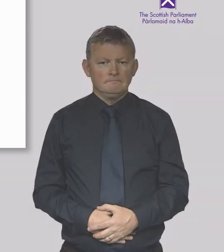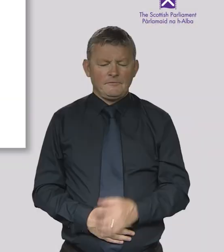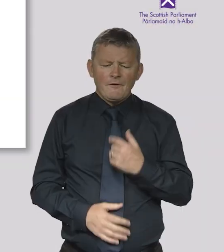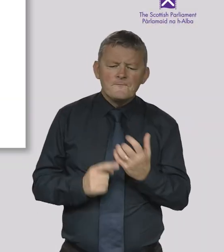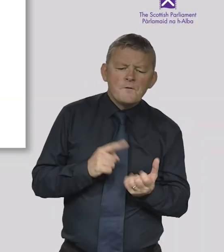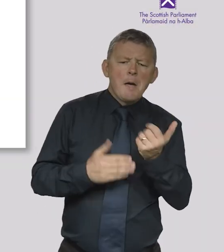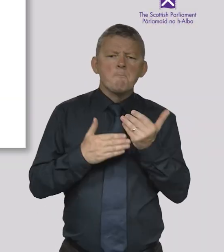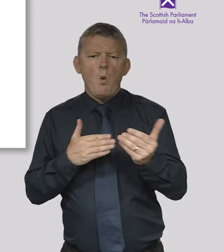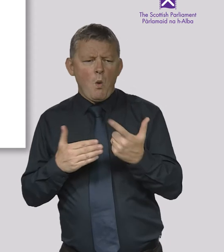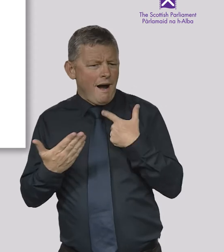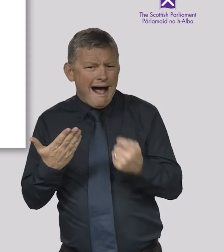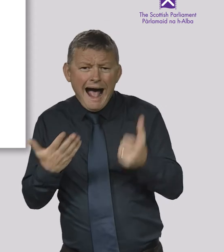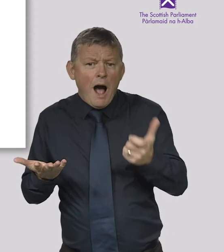How can I find out more?